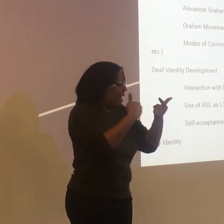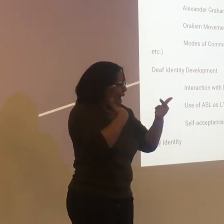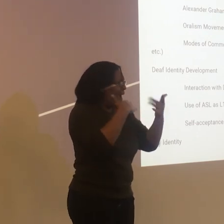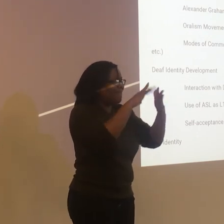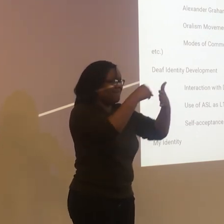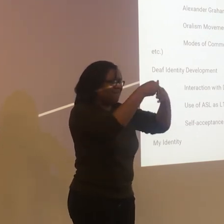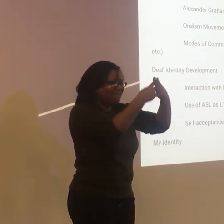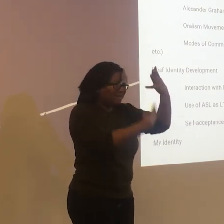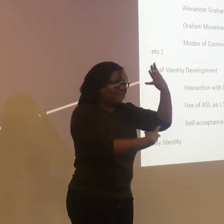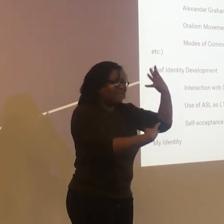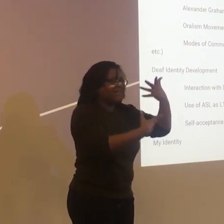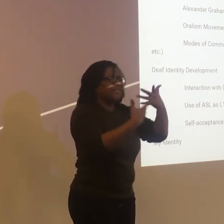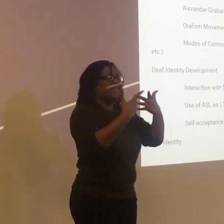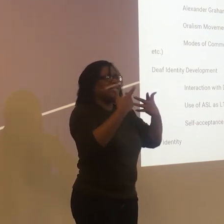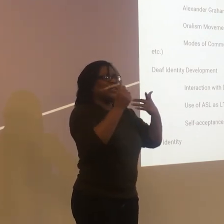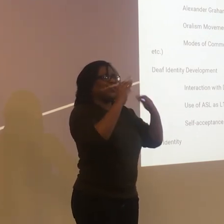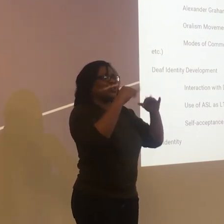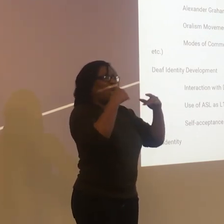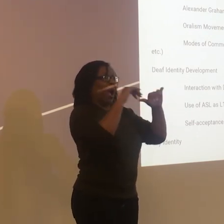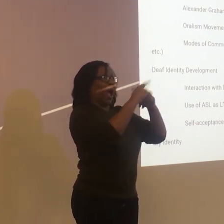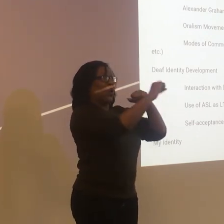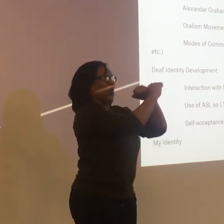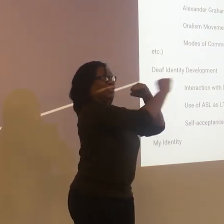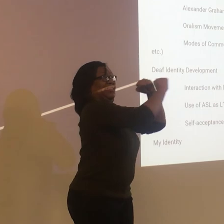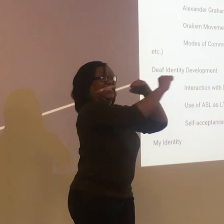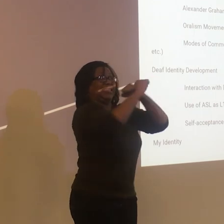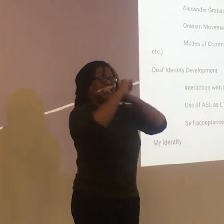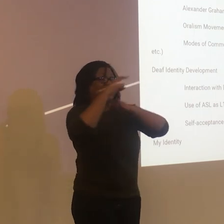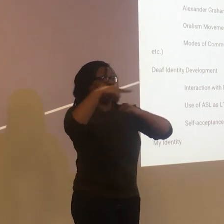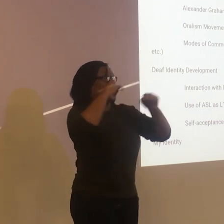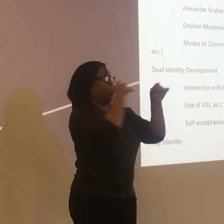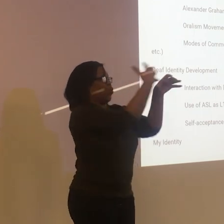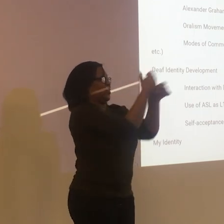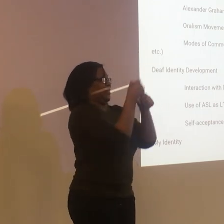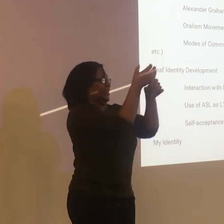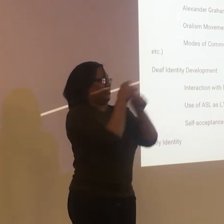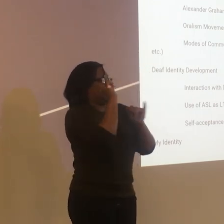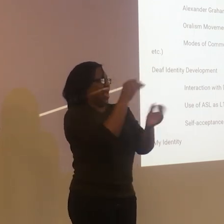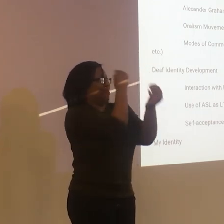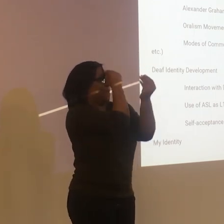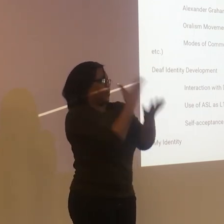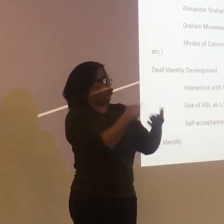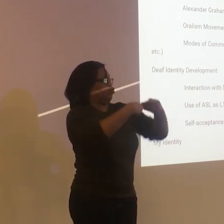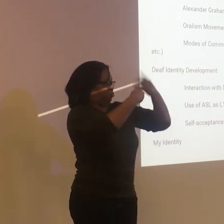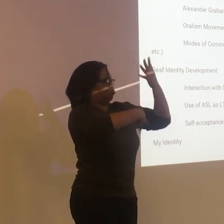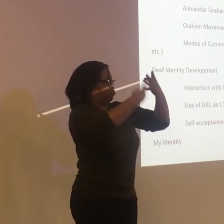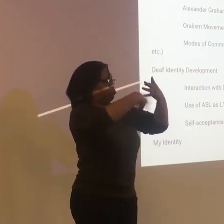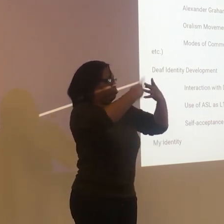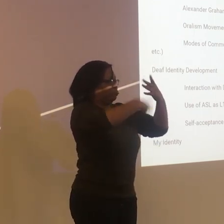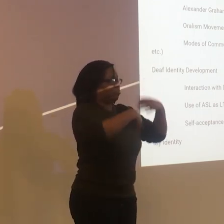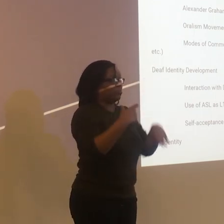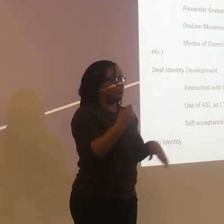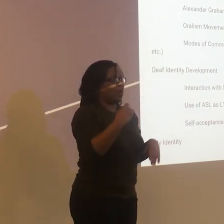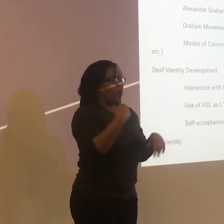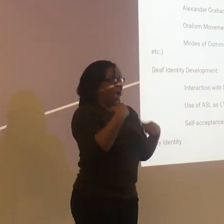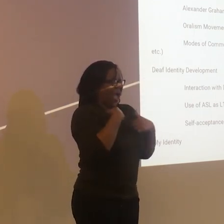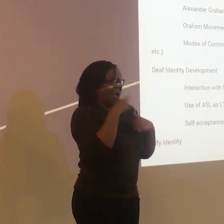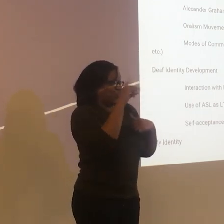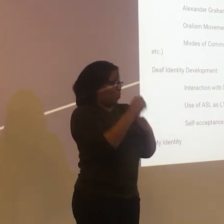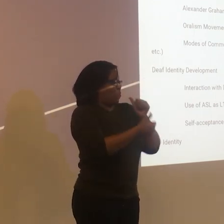There's newsletters. There's quite a few ways in which you can get the info out there. How to get deaf people to receive the